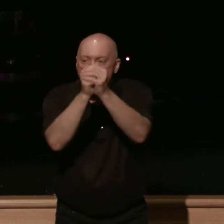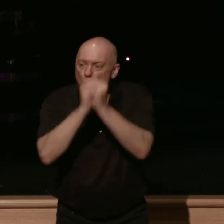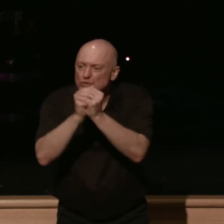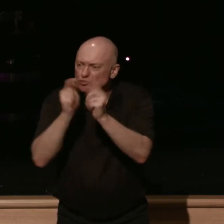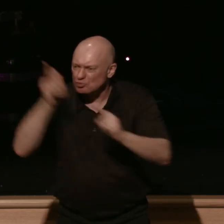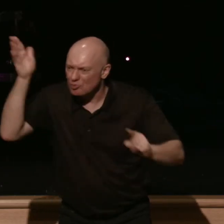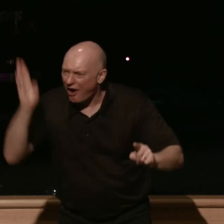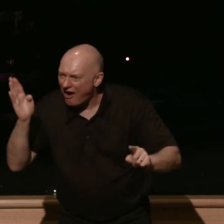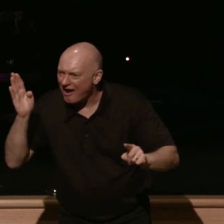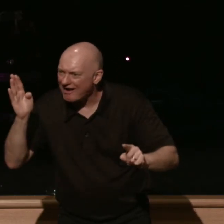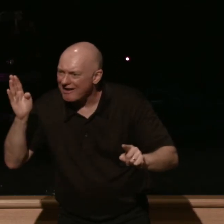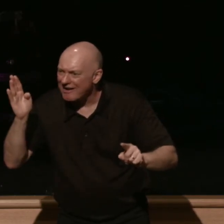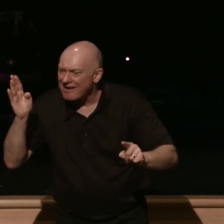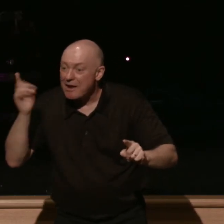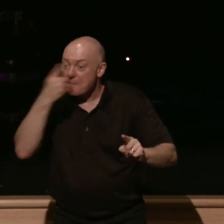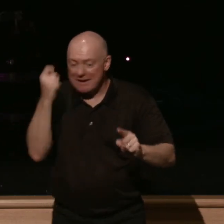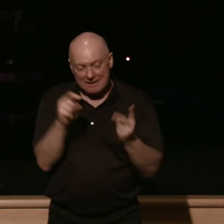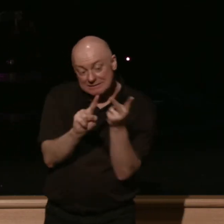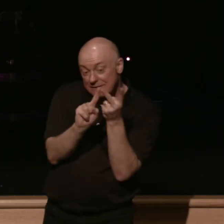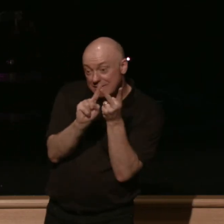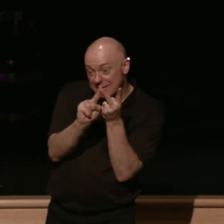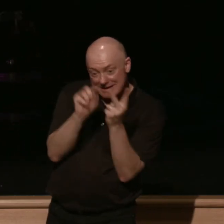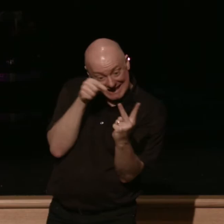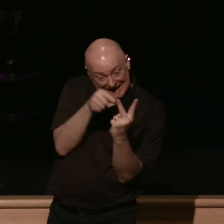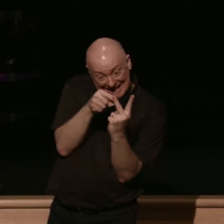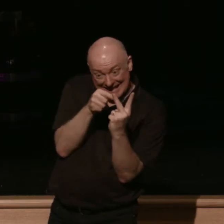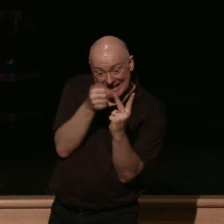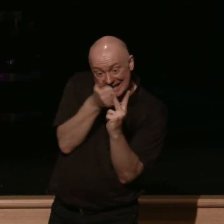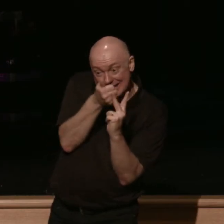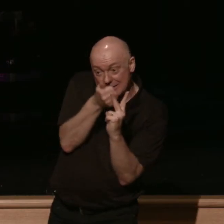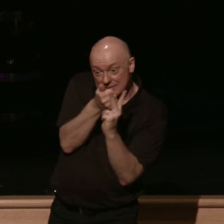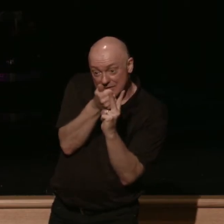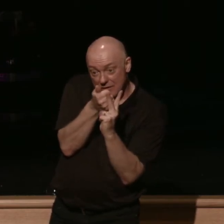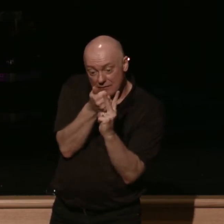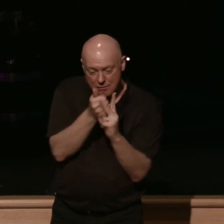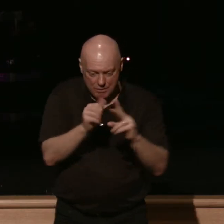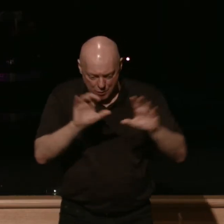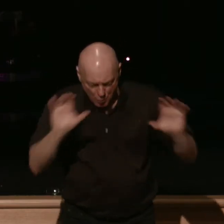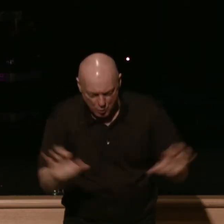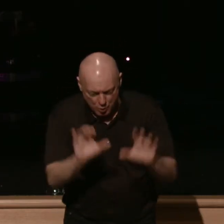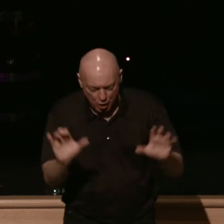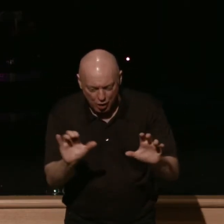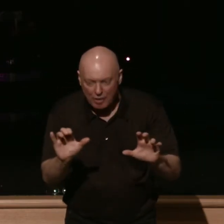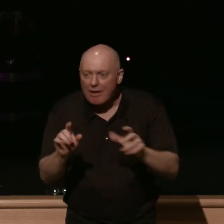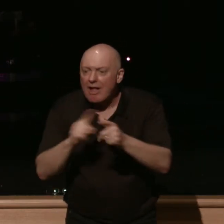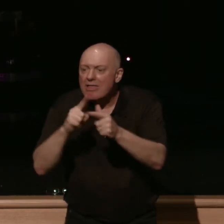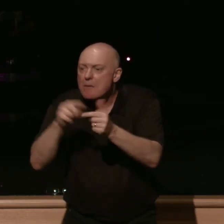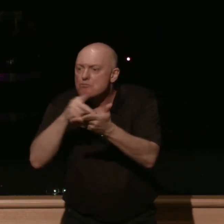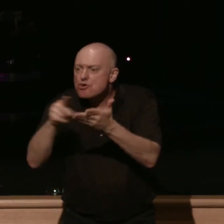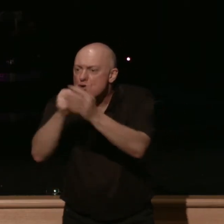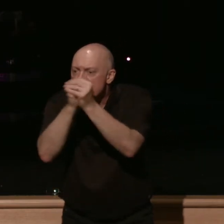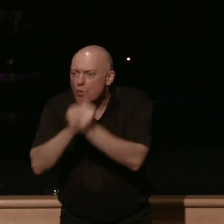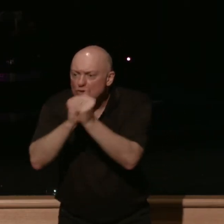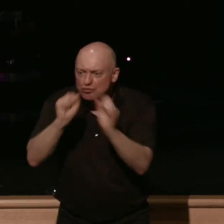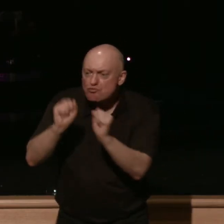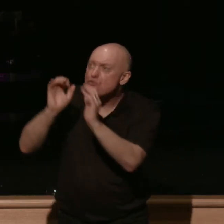because of his work purity of worship rises to god for the first time